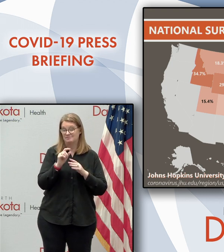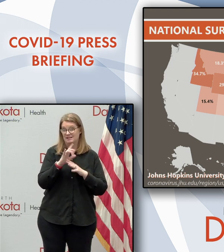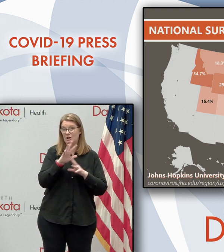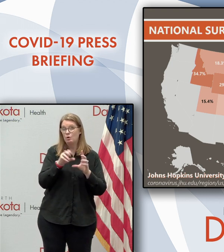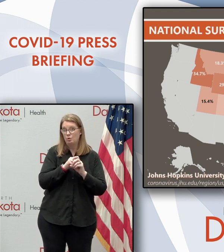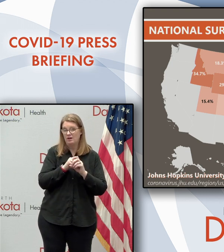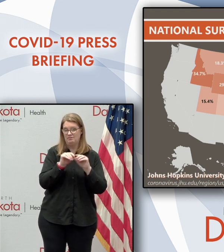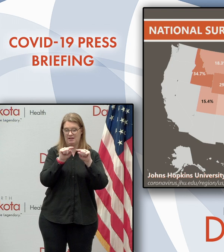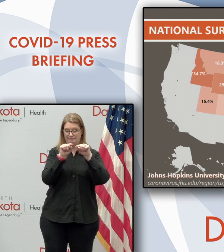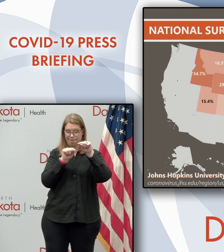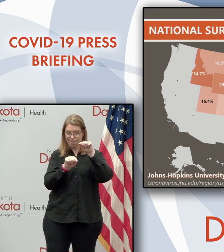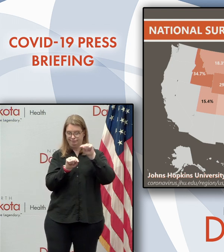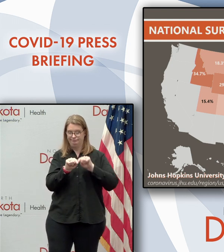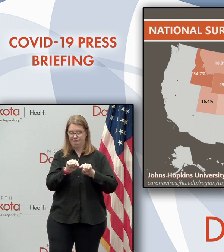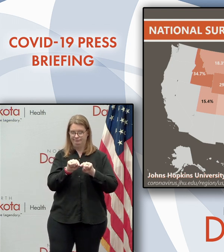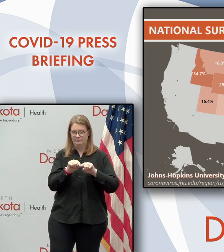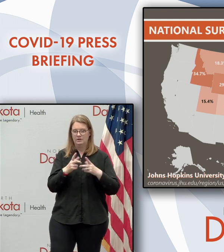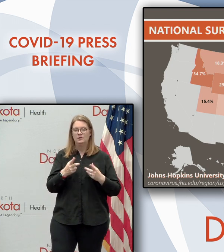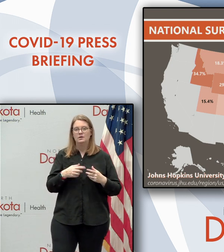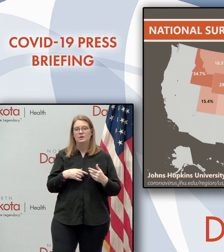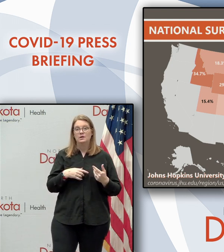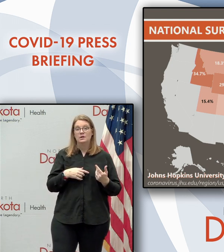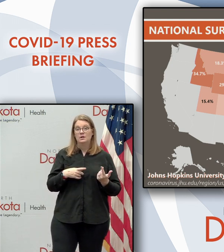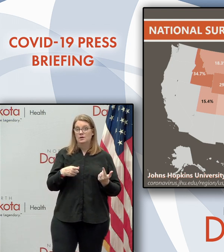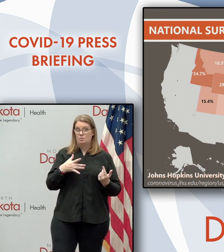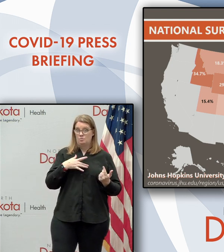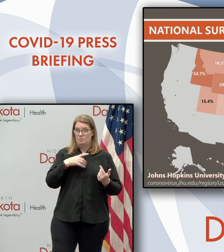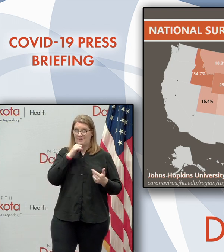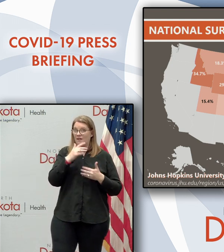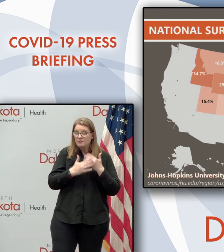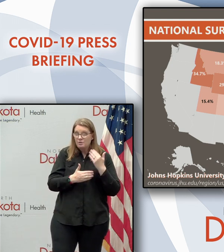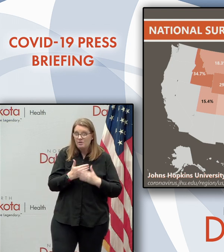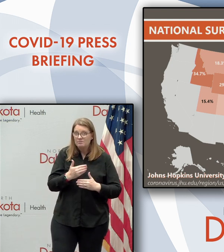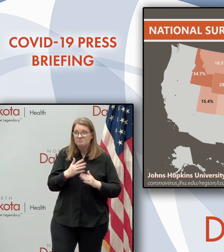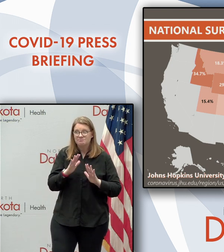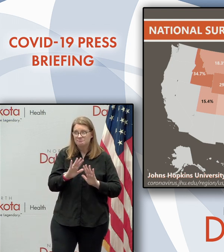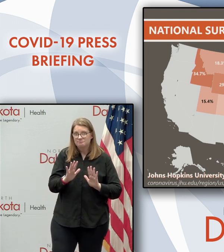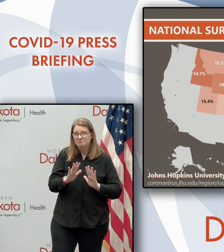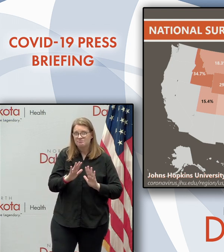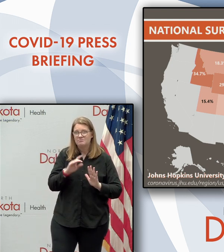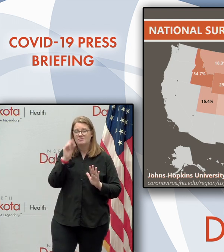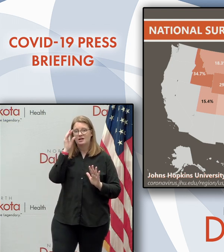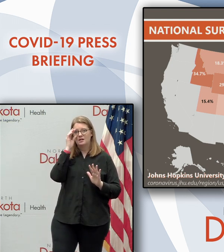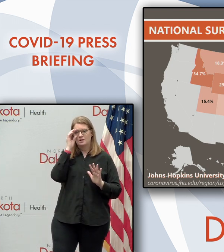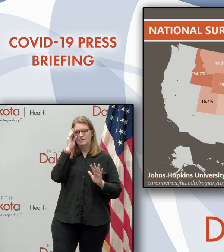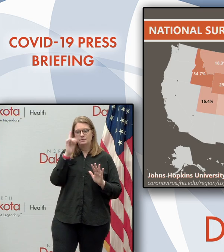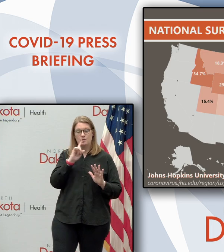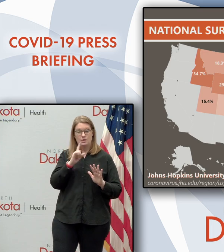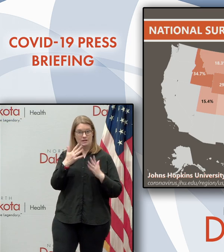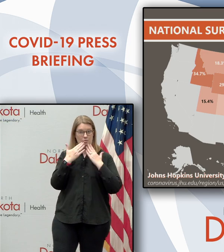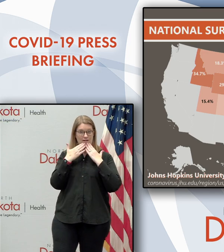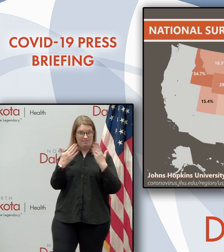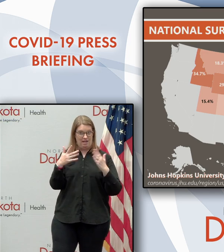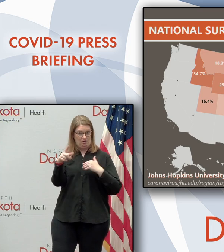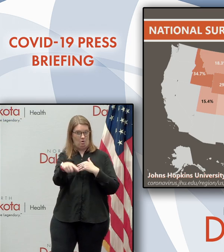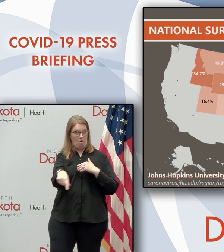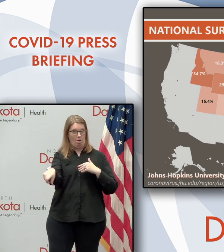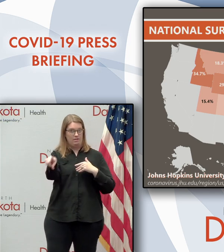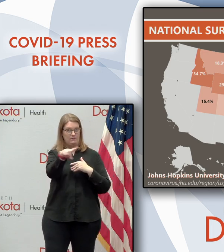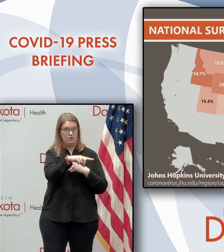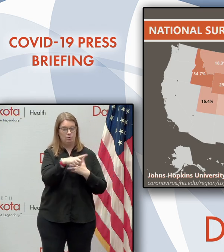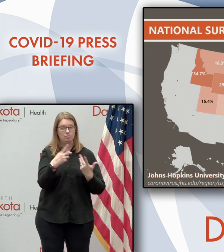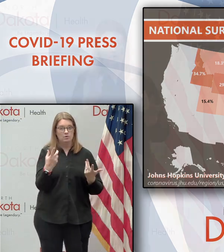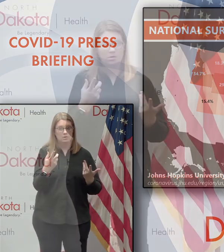again, we don't like where, we don't like where we are relative to where we've been, uh, but we do, uh, do want to thank, uh, all North Dakotans who,